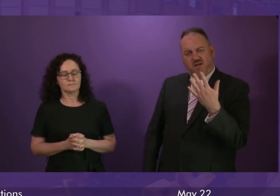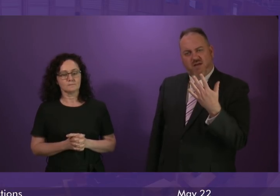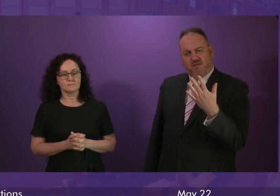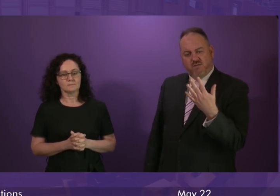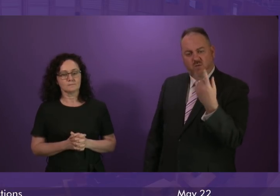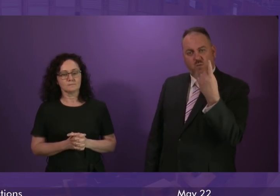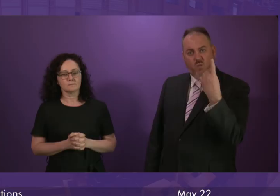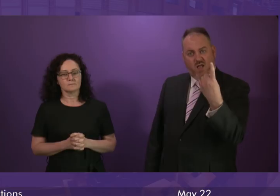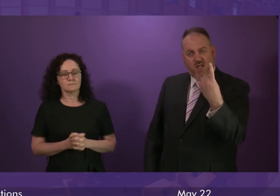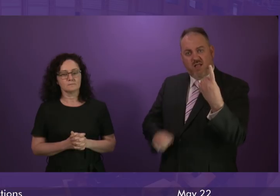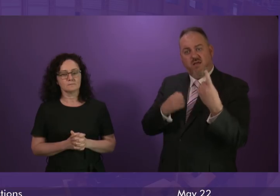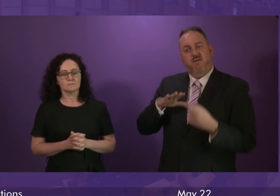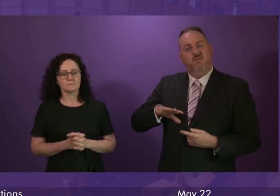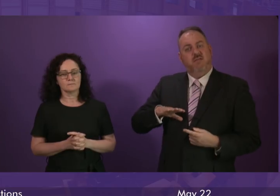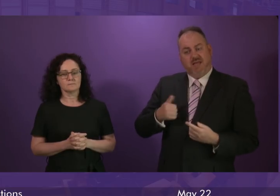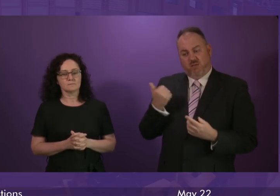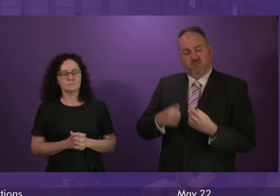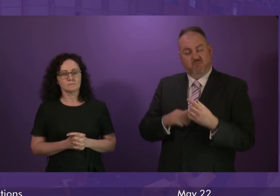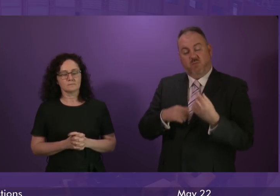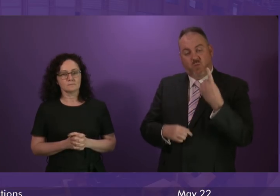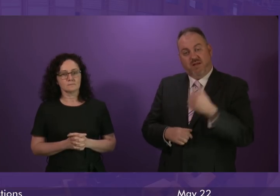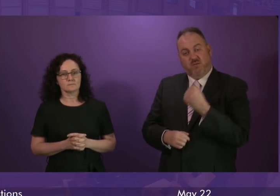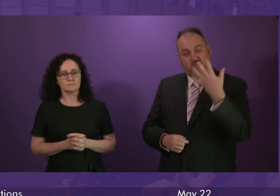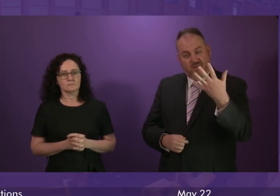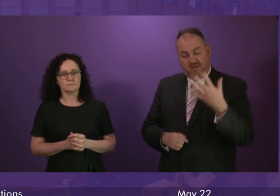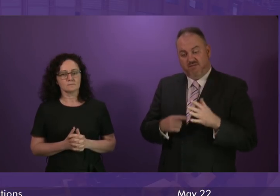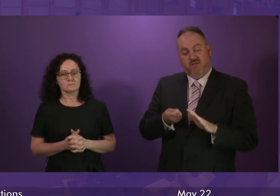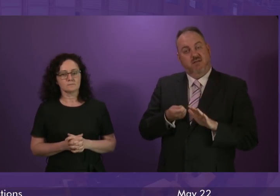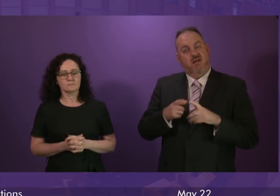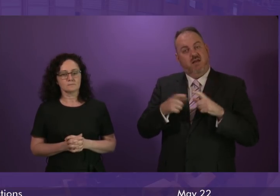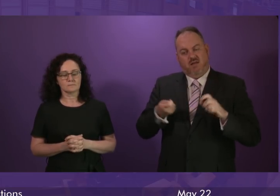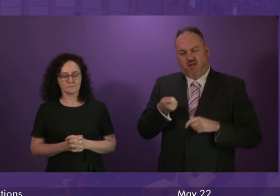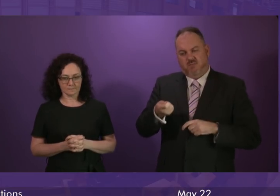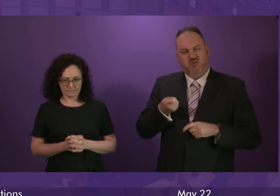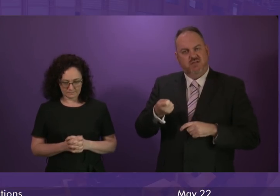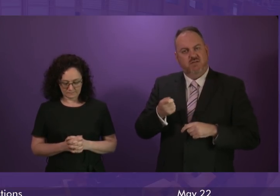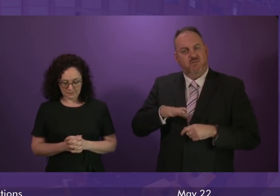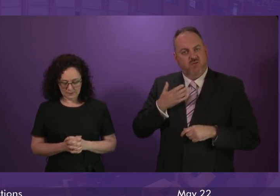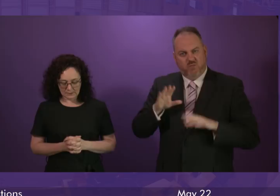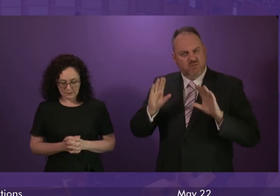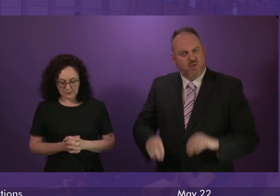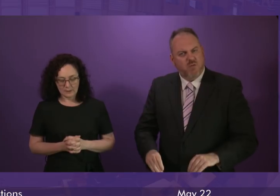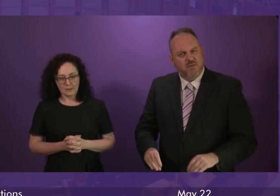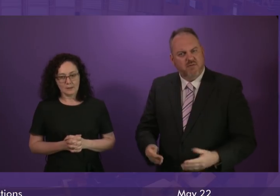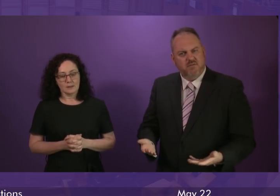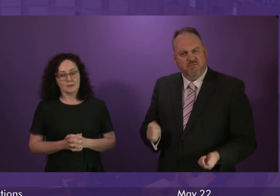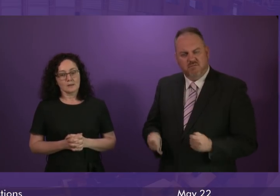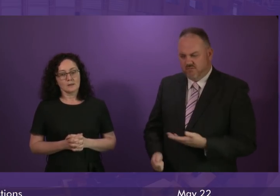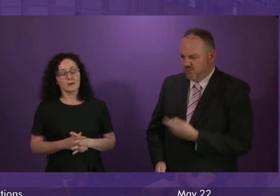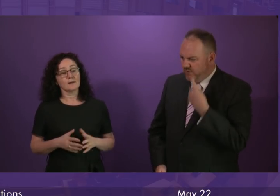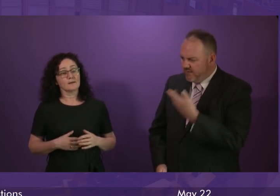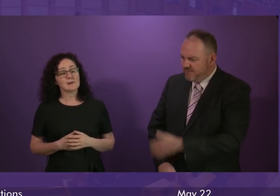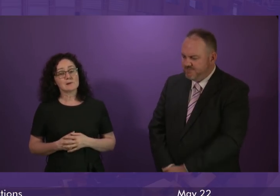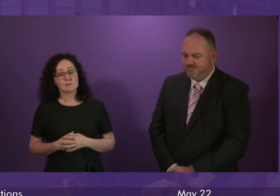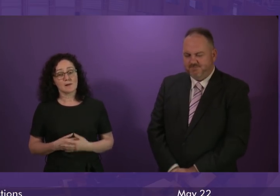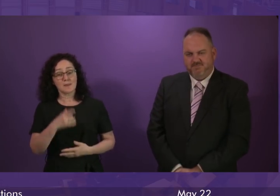-use ETMs are expected to introduce charges to customers in the next 12 months. First Minister. The ability to freely